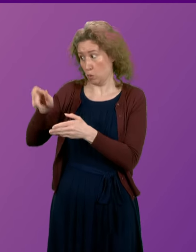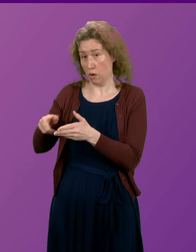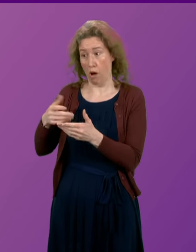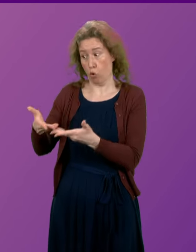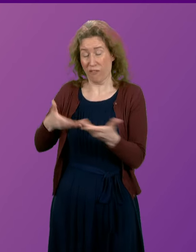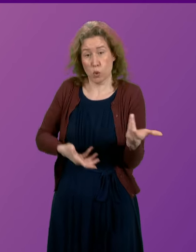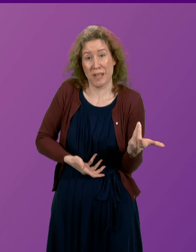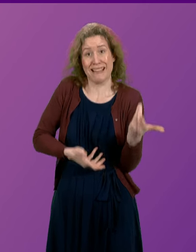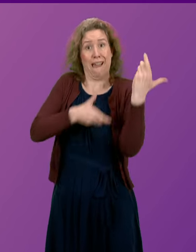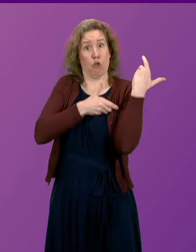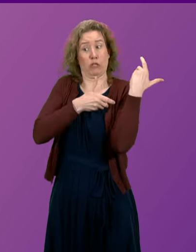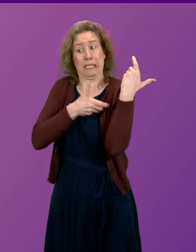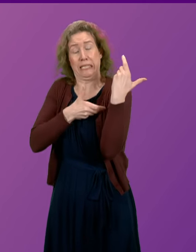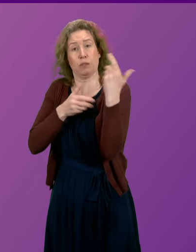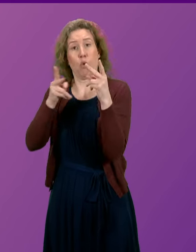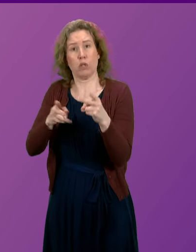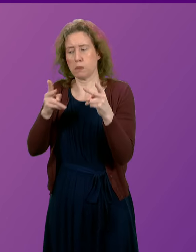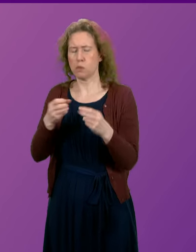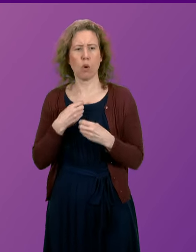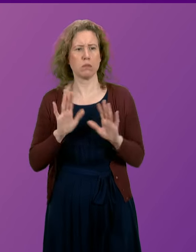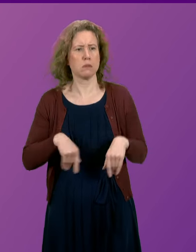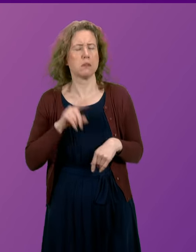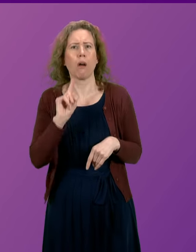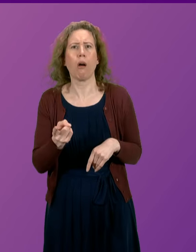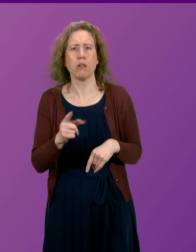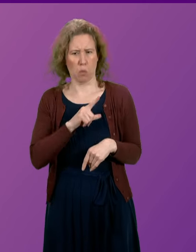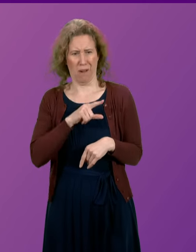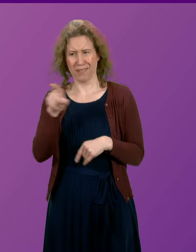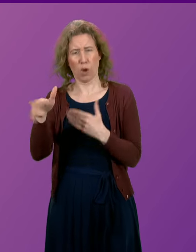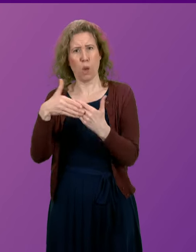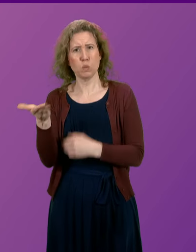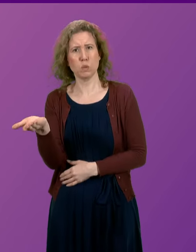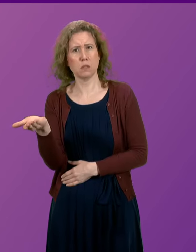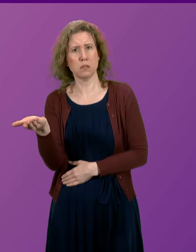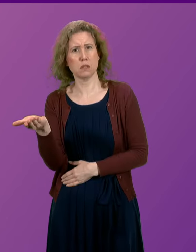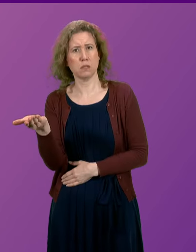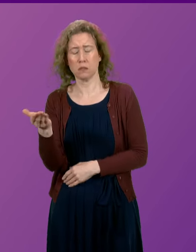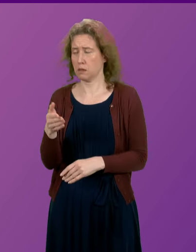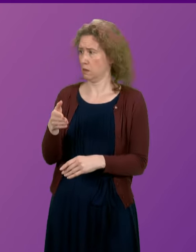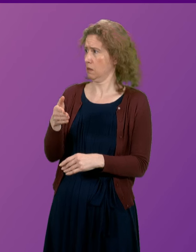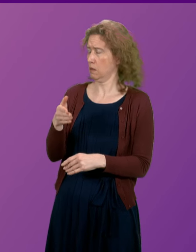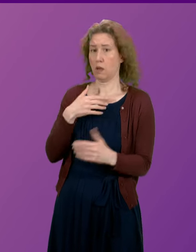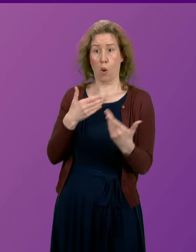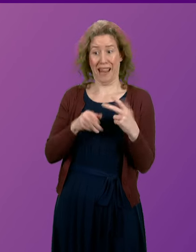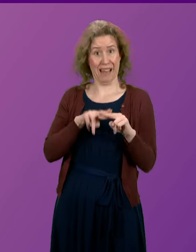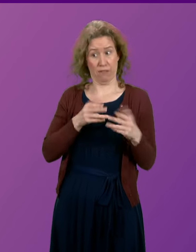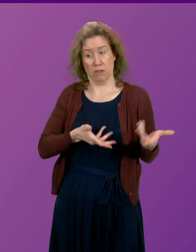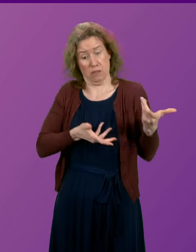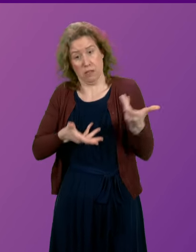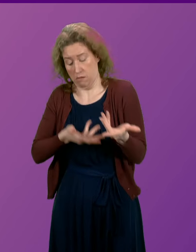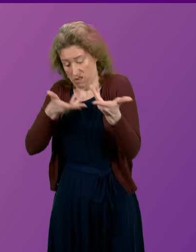to the hospital but we were told there was no point because it was closed. So I would just be left lying